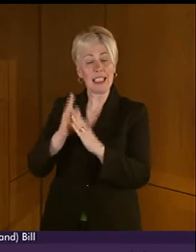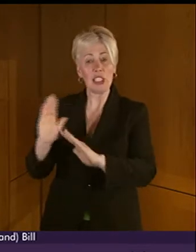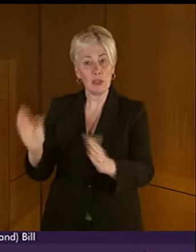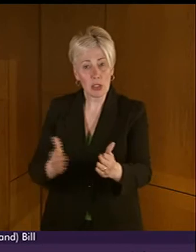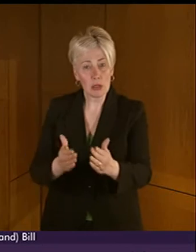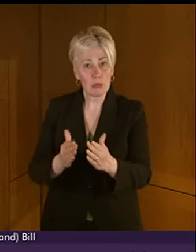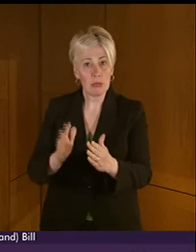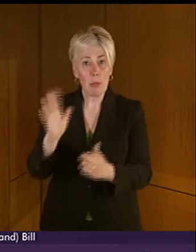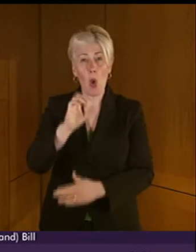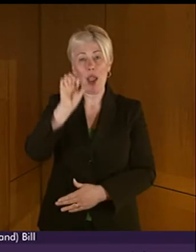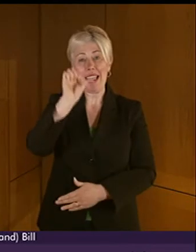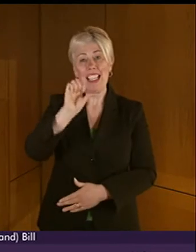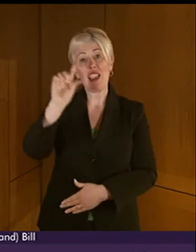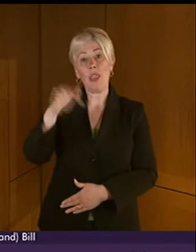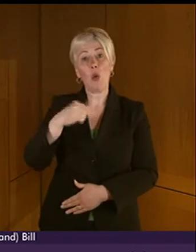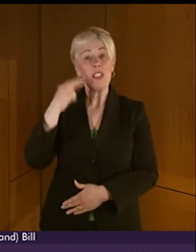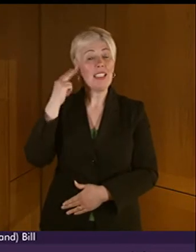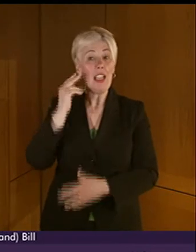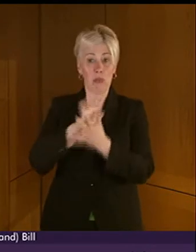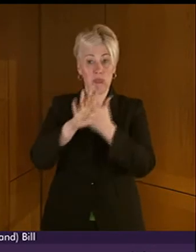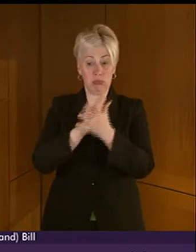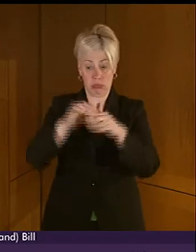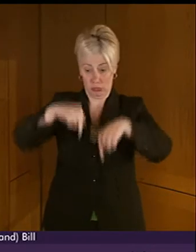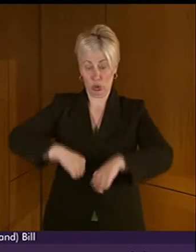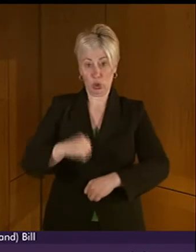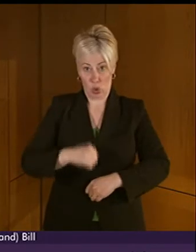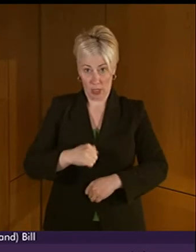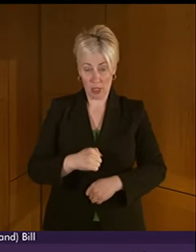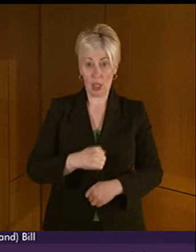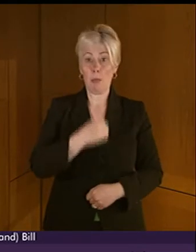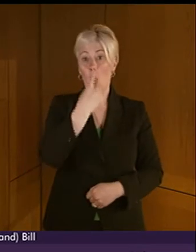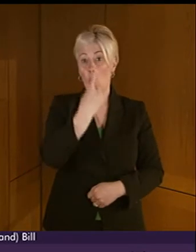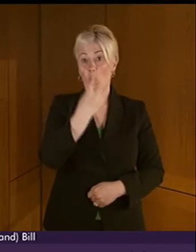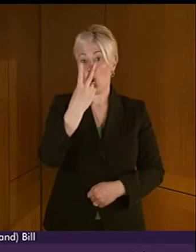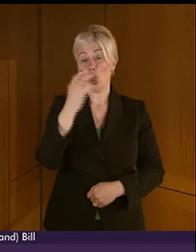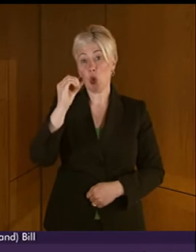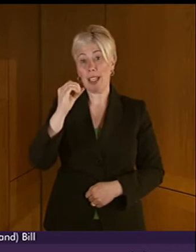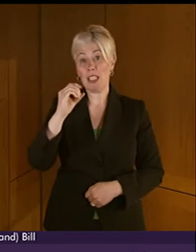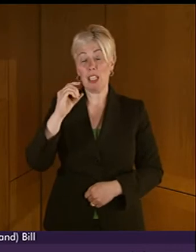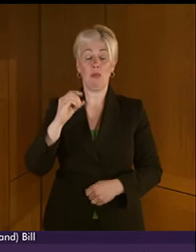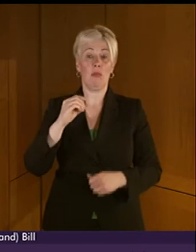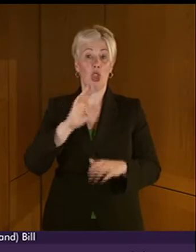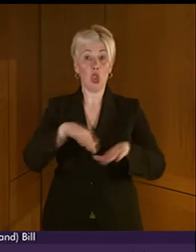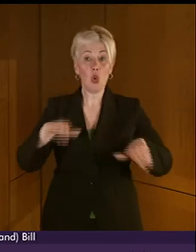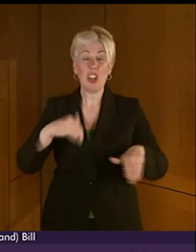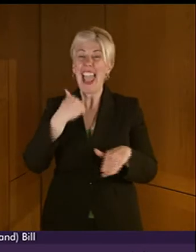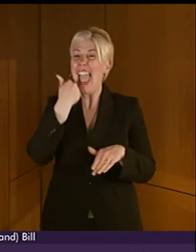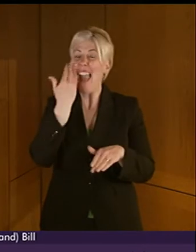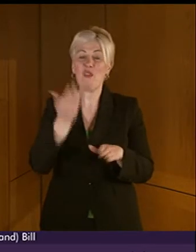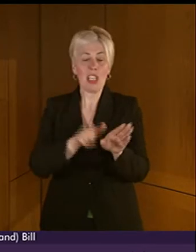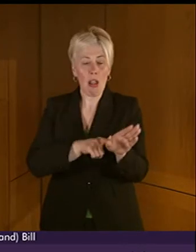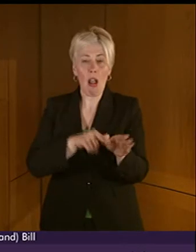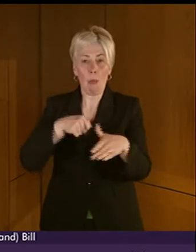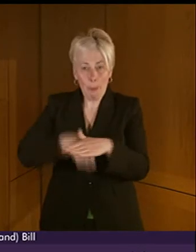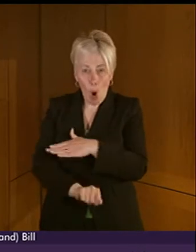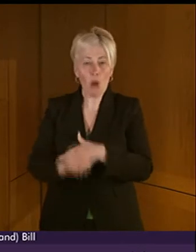BSL users in Scotland, and that 120 children each year are born with a severe or profound hearing loss, we have to start changing the way